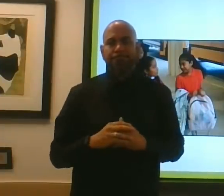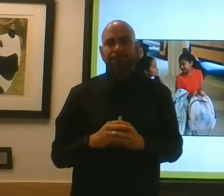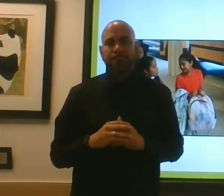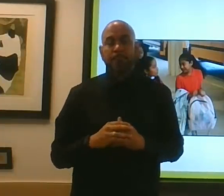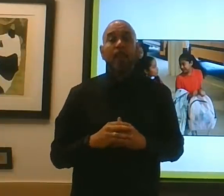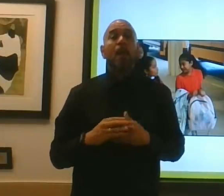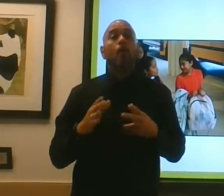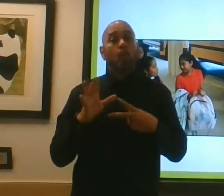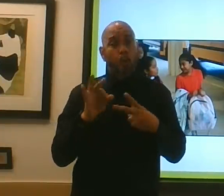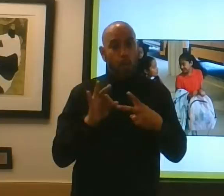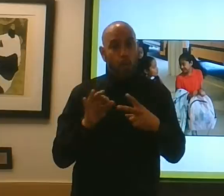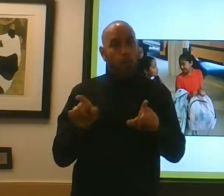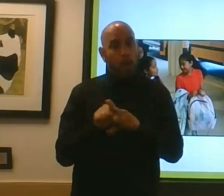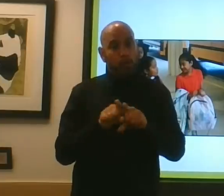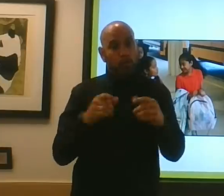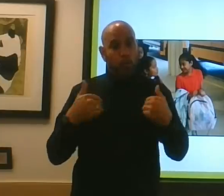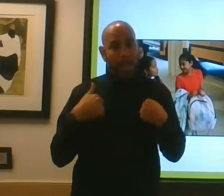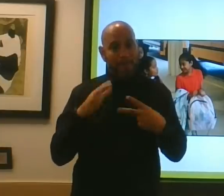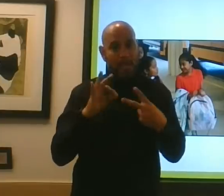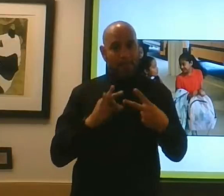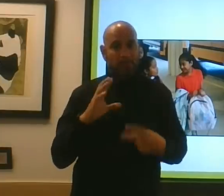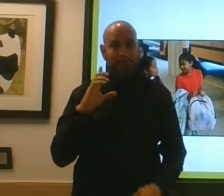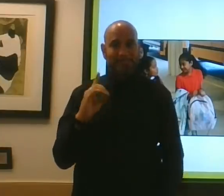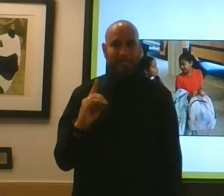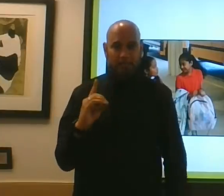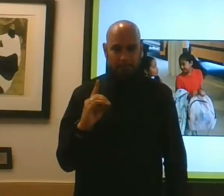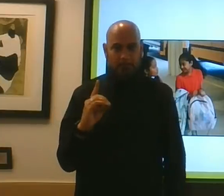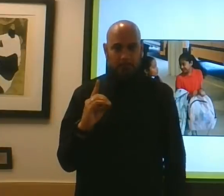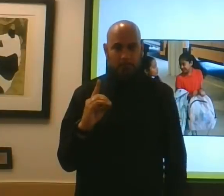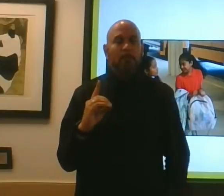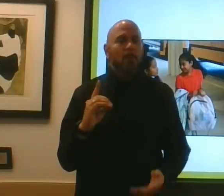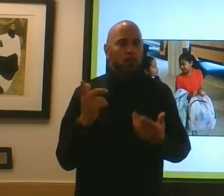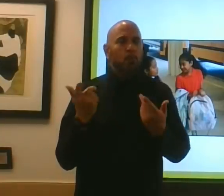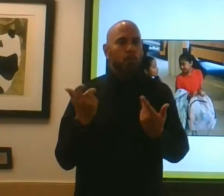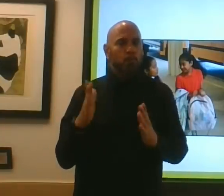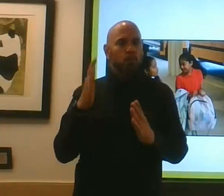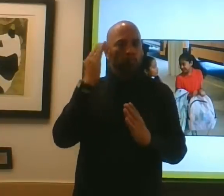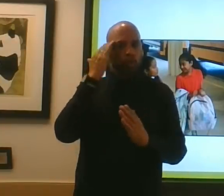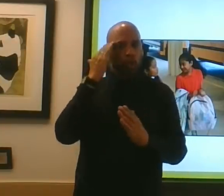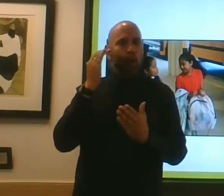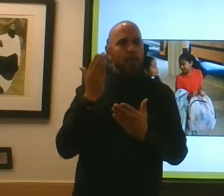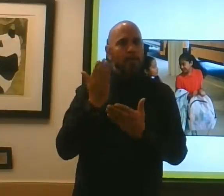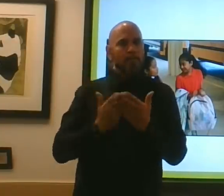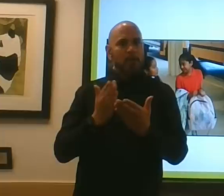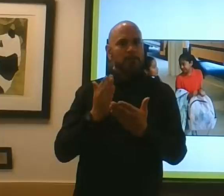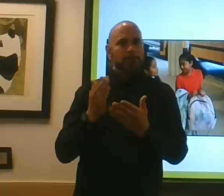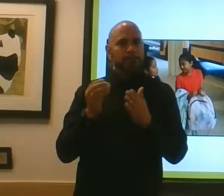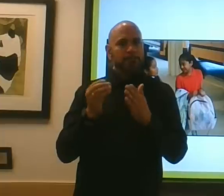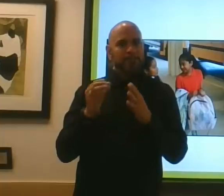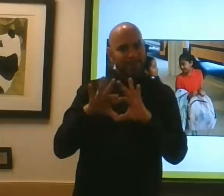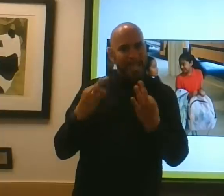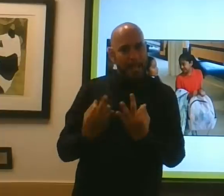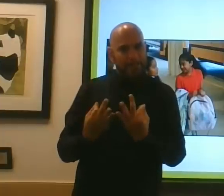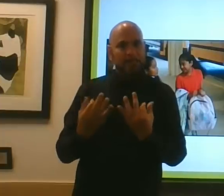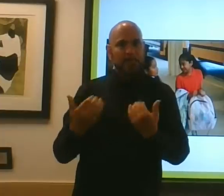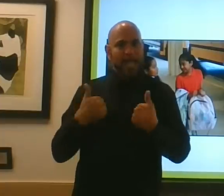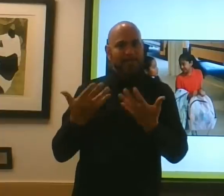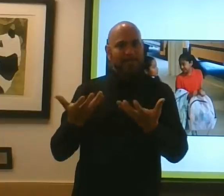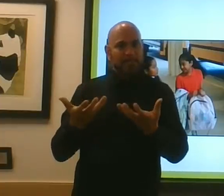approach. We know we have some concerns out there and there may be a desire of families for students to attend